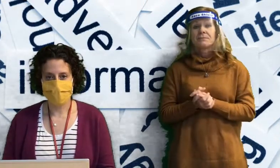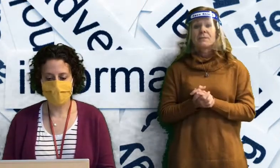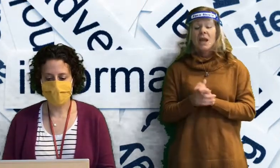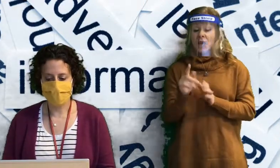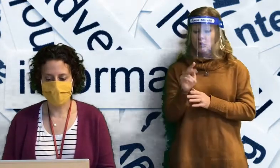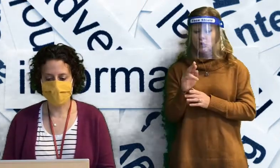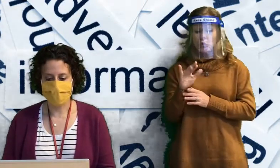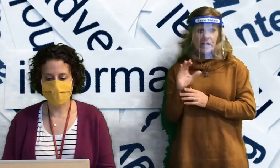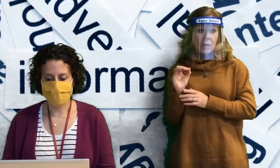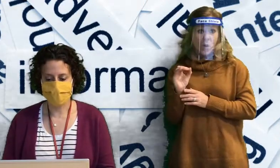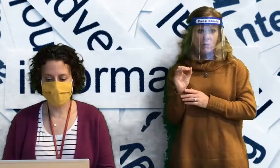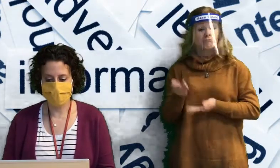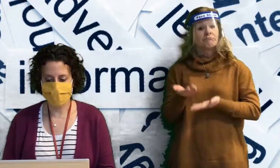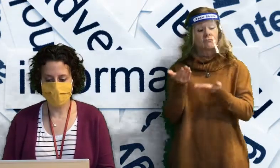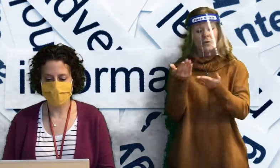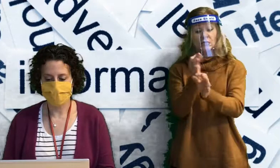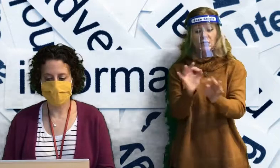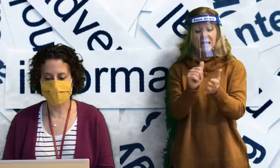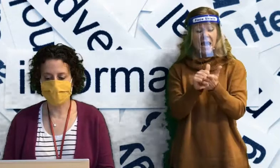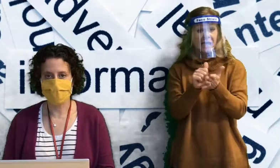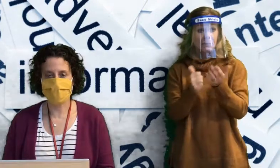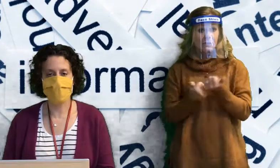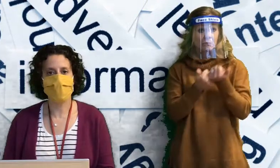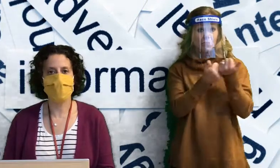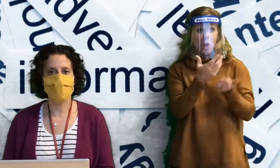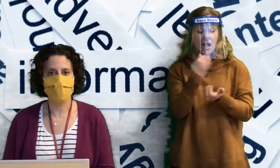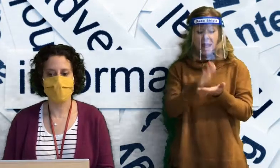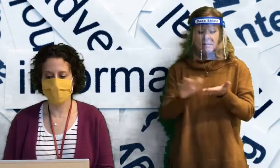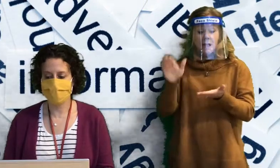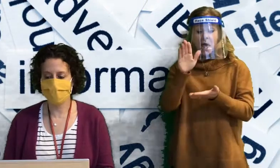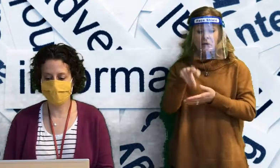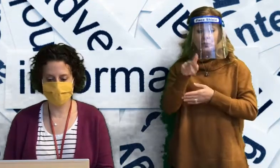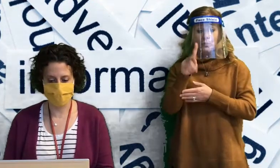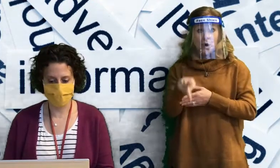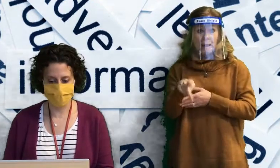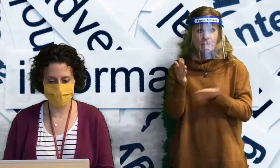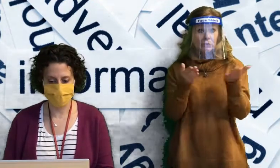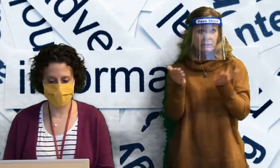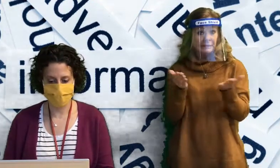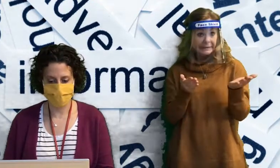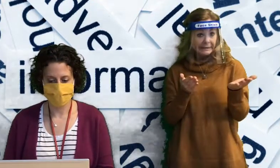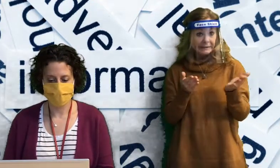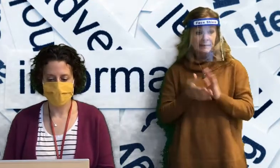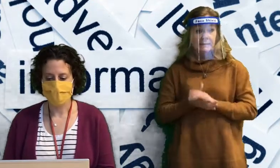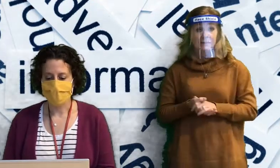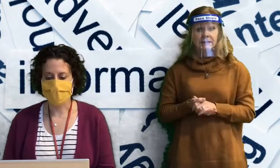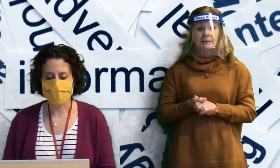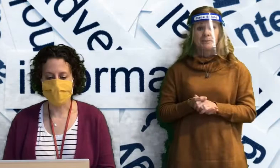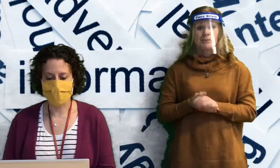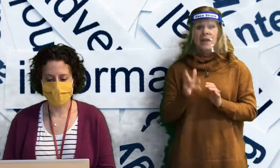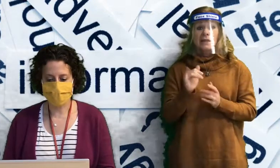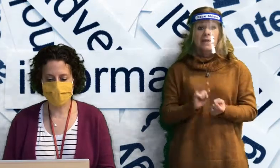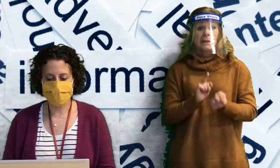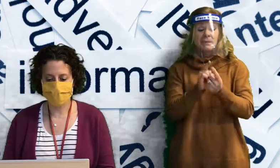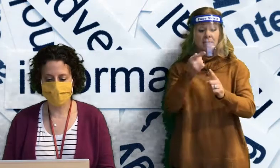free academic support and college preparation services. They